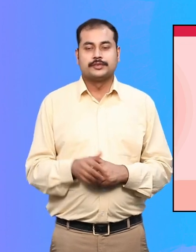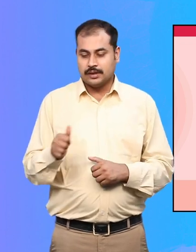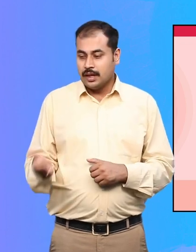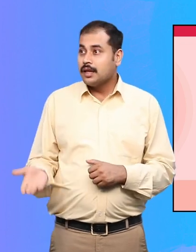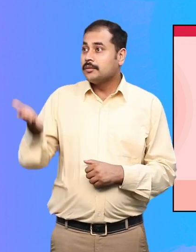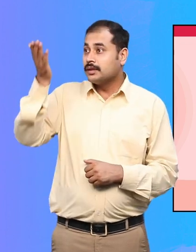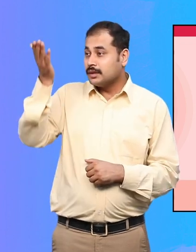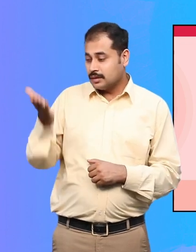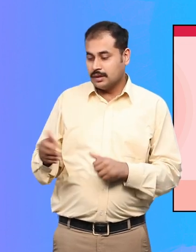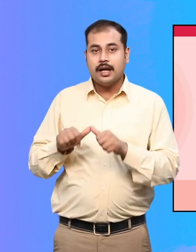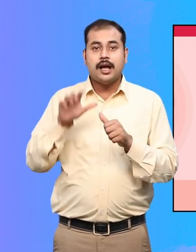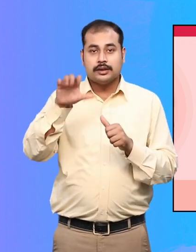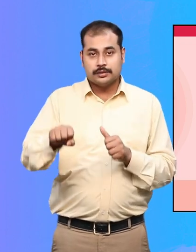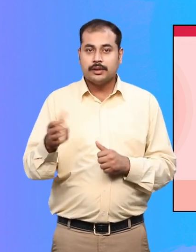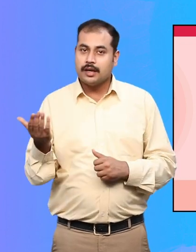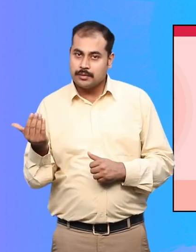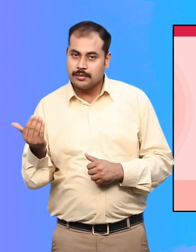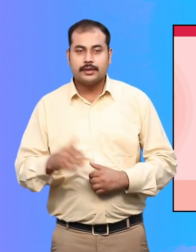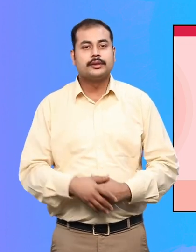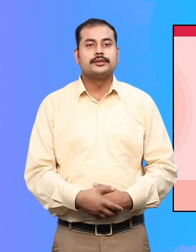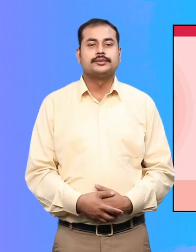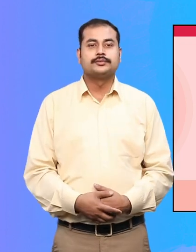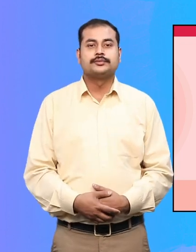4014. continued... 11.